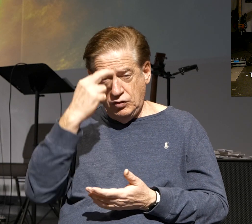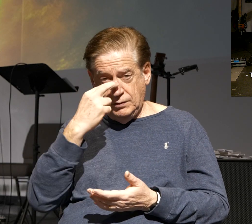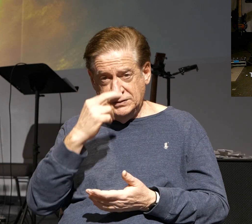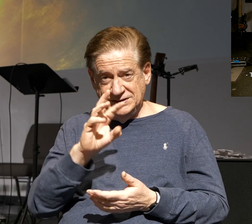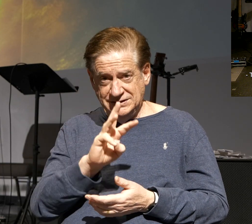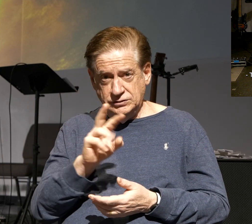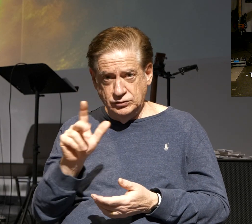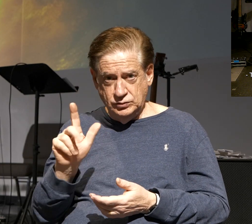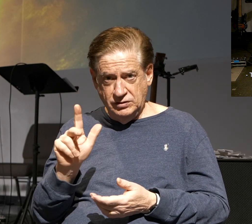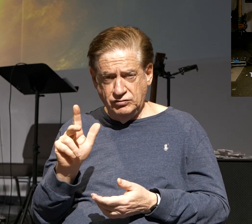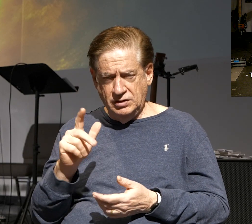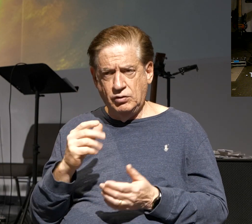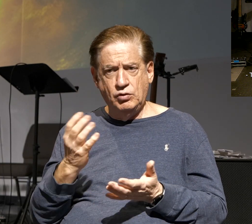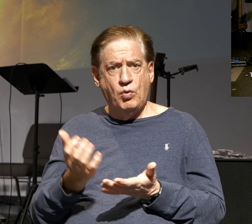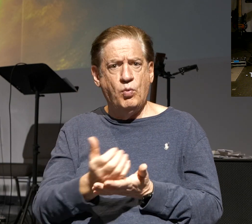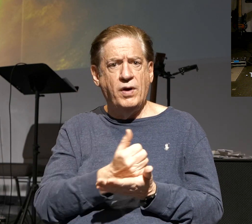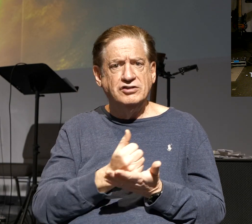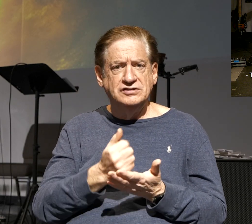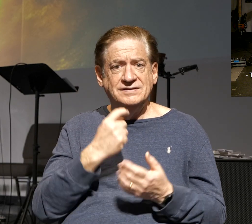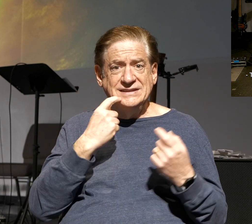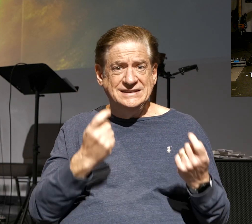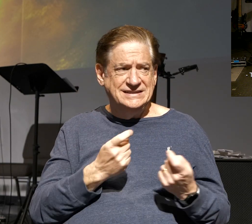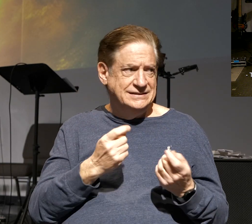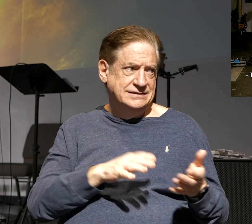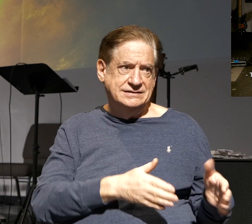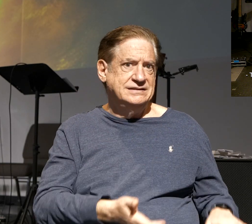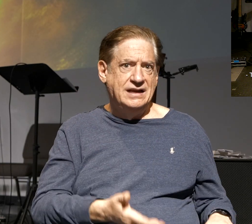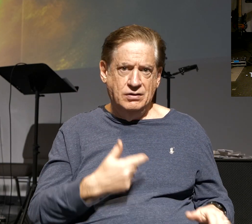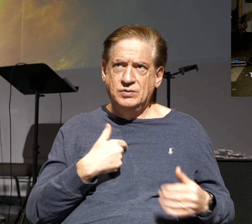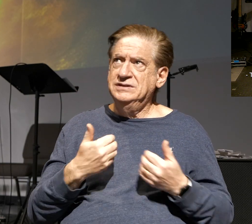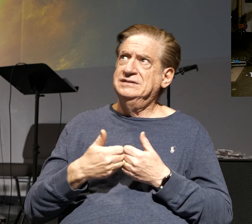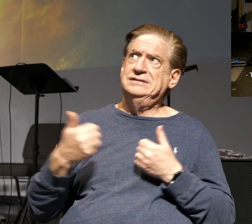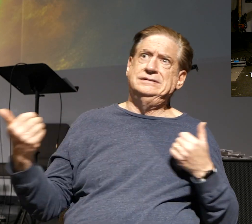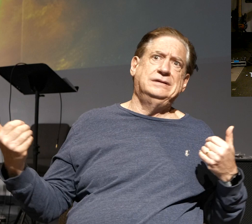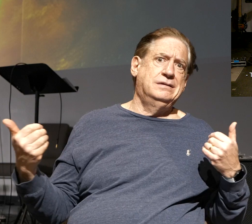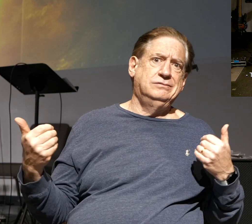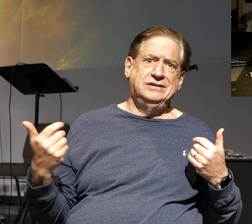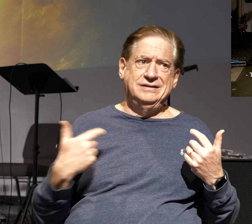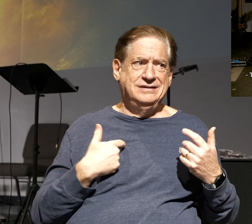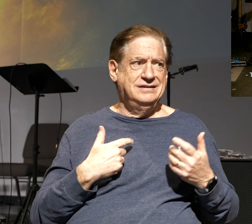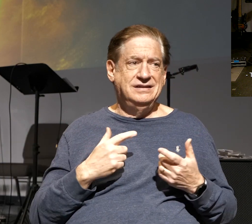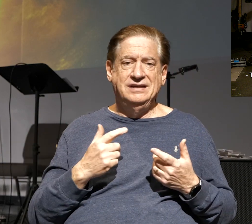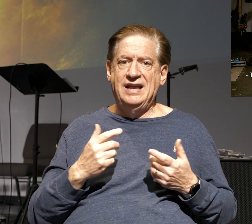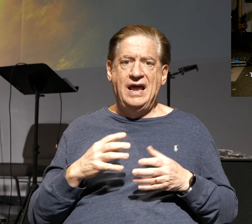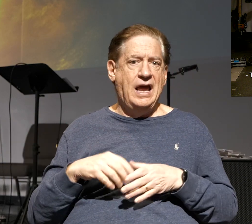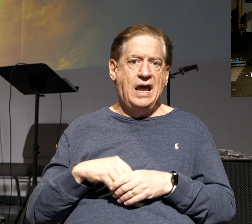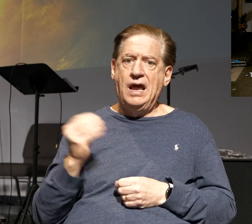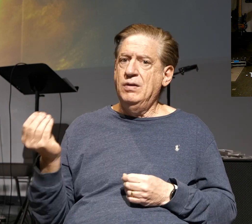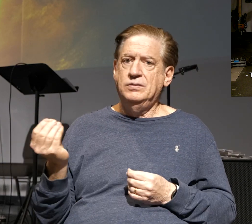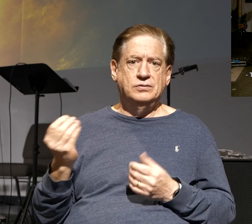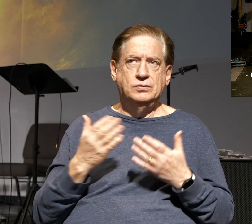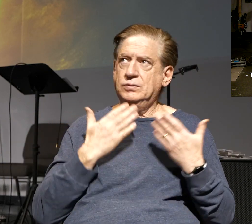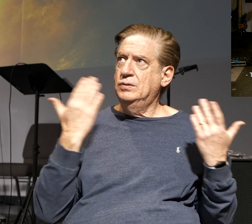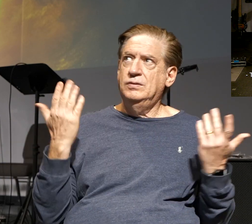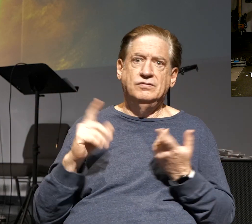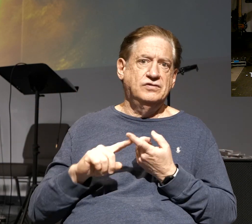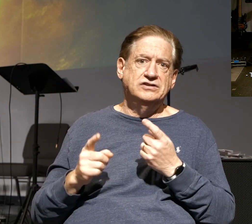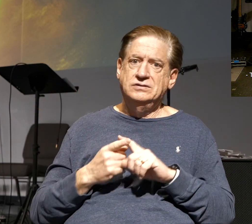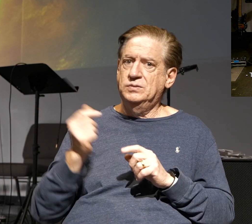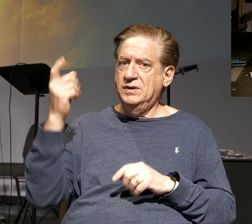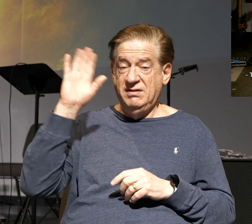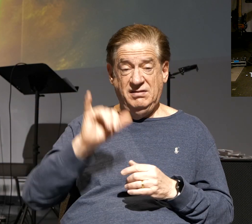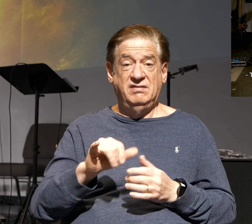wages of sin is death. We're all guilty of sin. We're separated from God. We're out of friendship and fellowship with God. That's a fact,